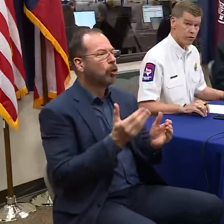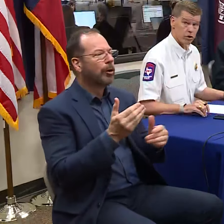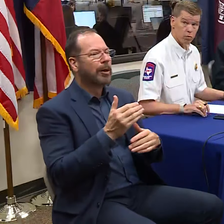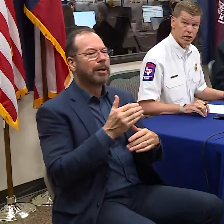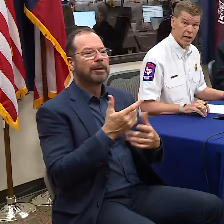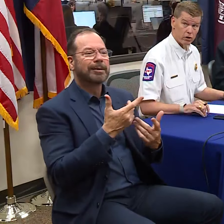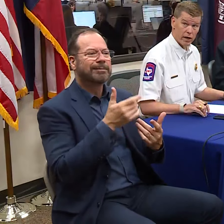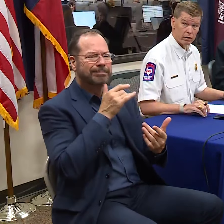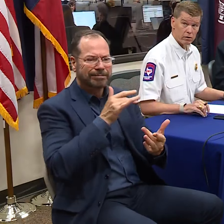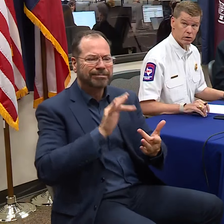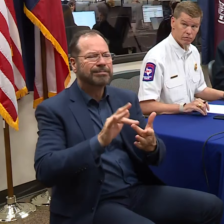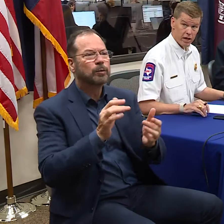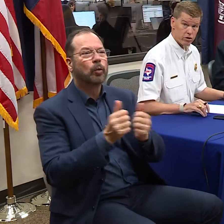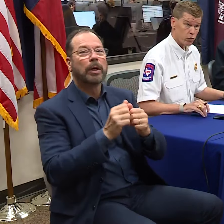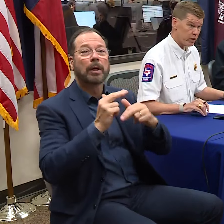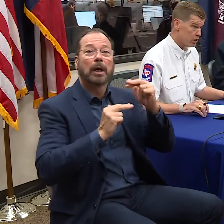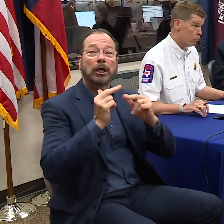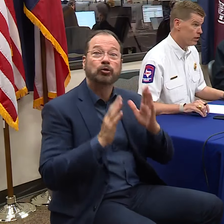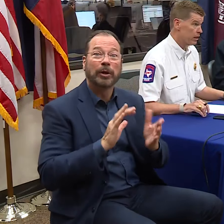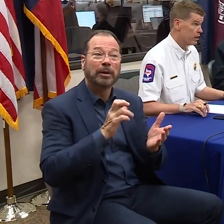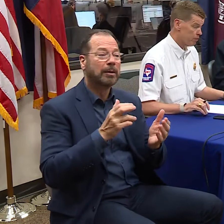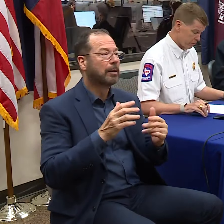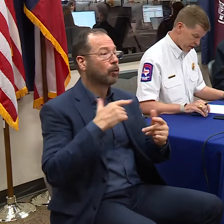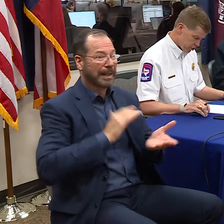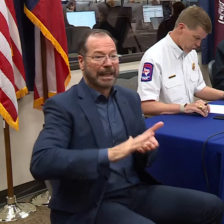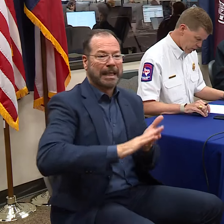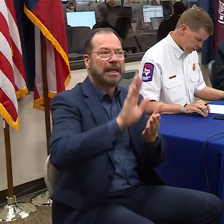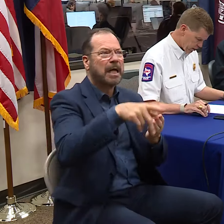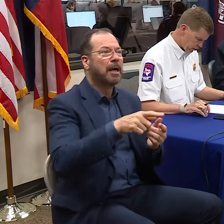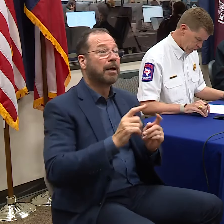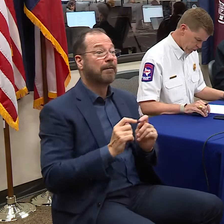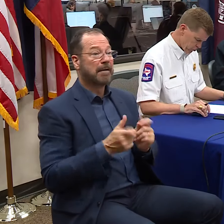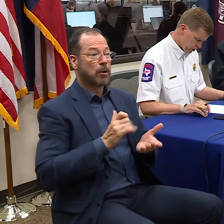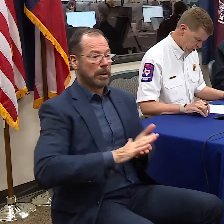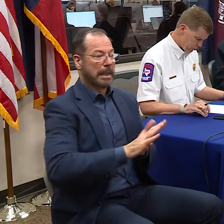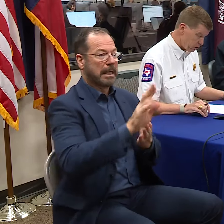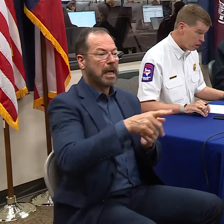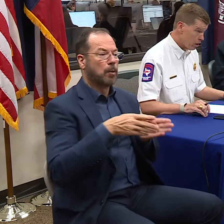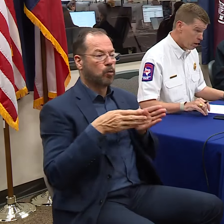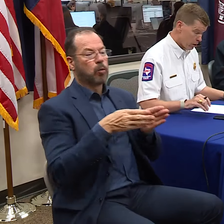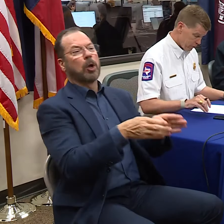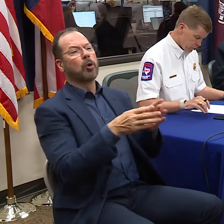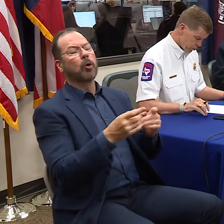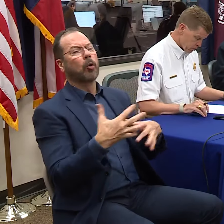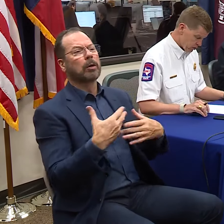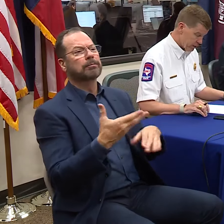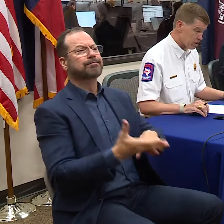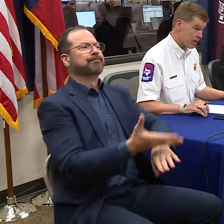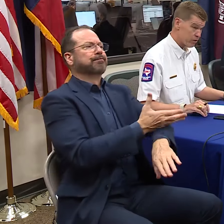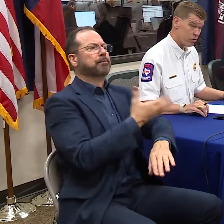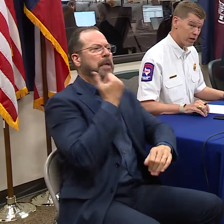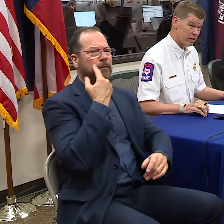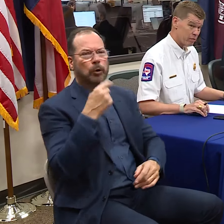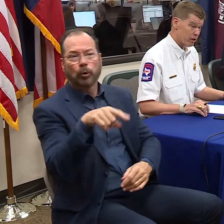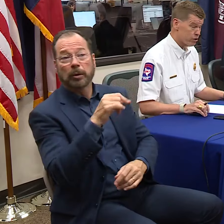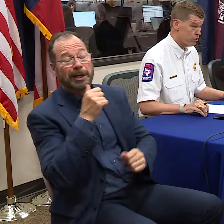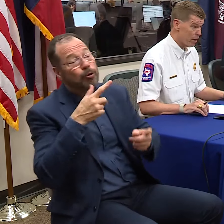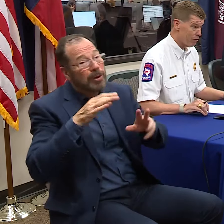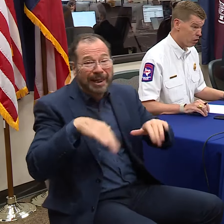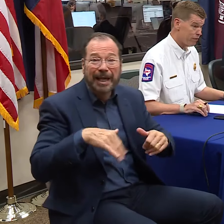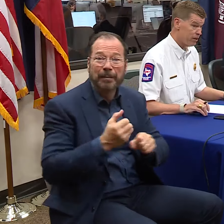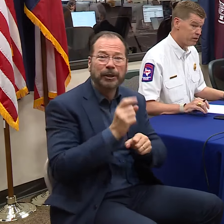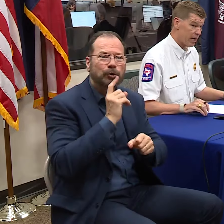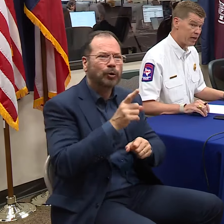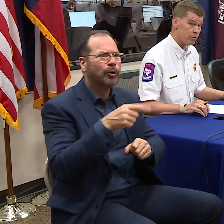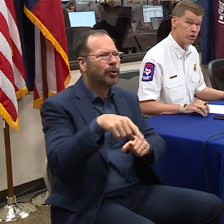to check in with their debris contractors. The faster we get debris cleaned up, the faster we get back on the road to recovery. And for you personally, it's not too late to make sure